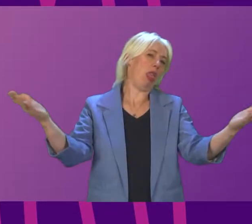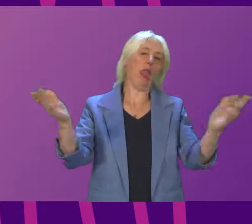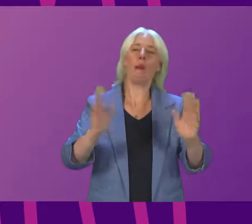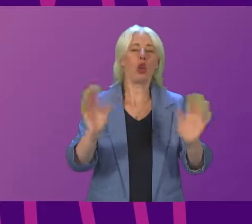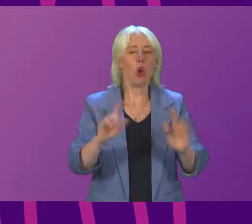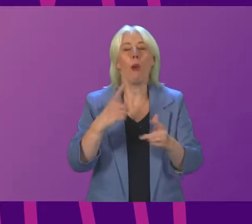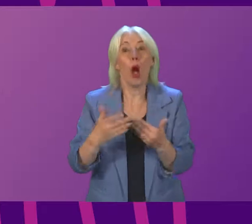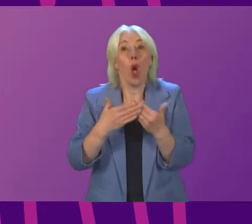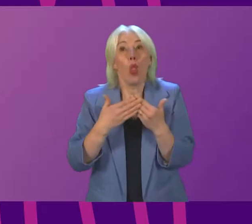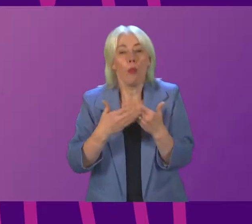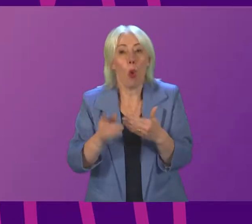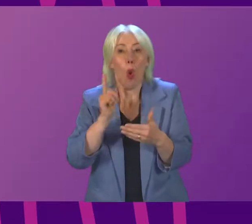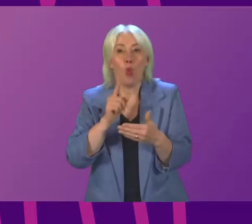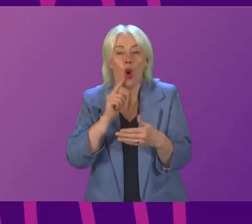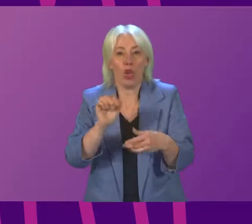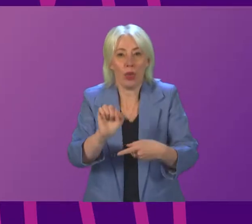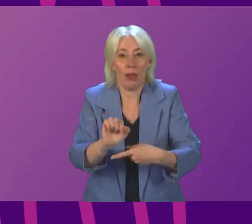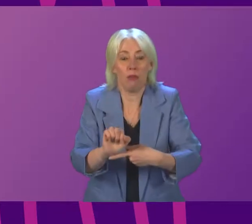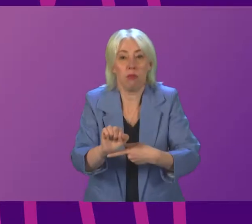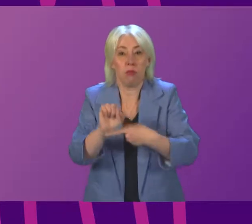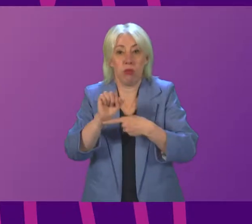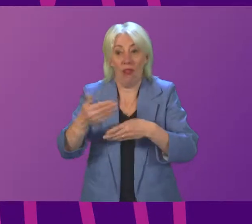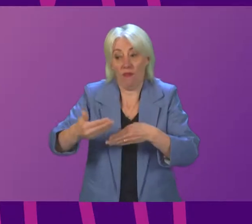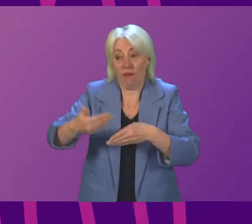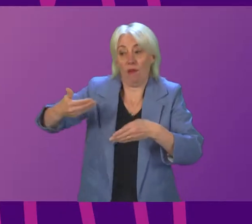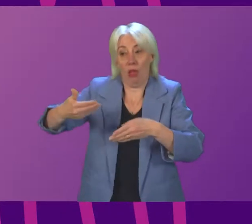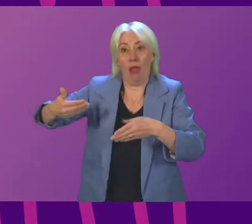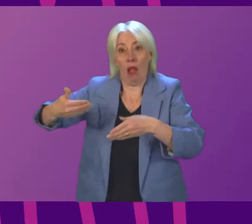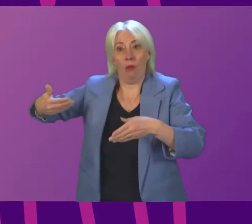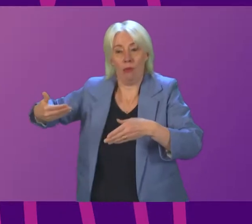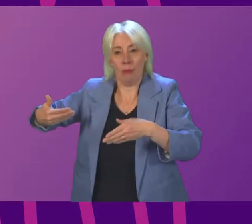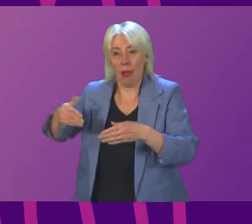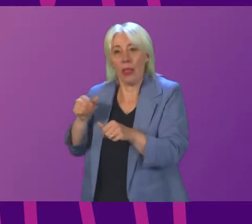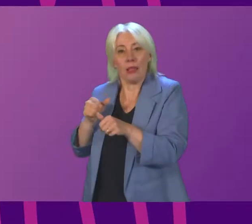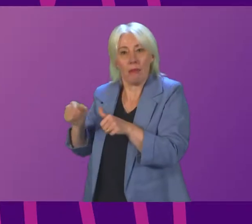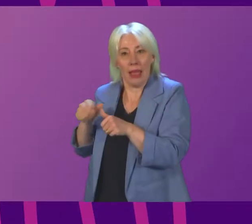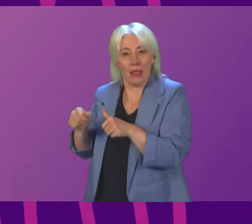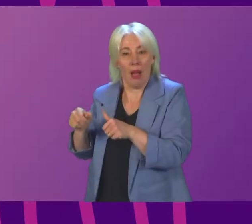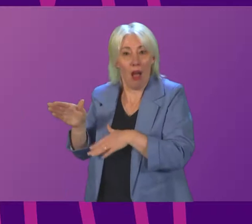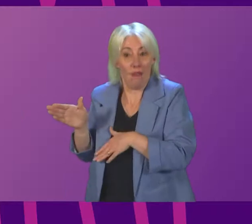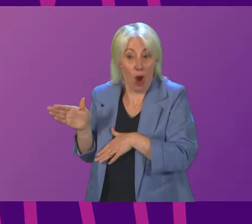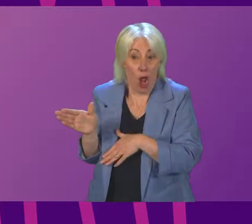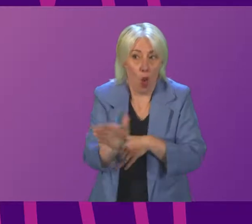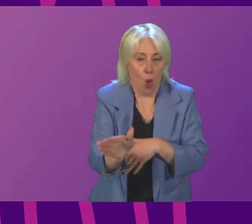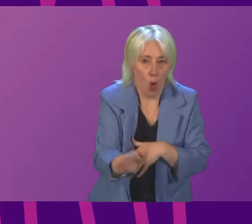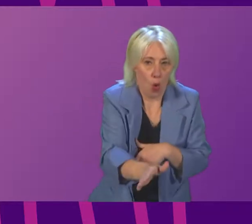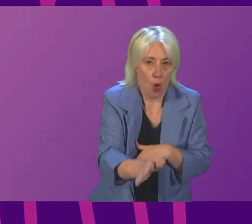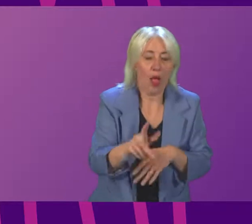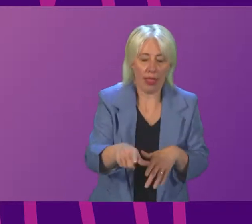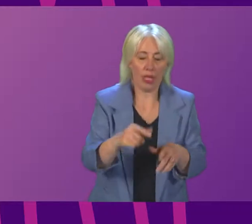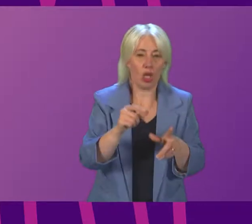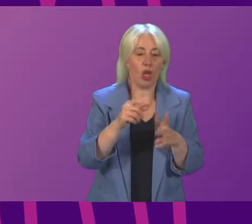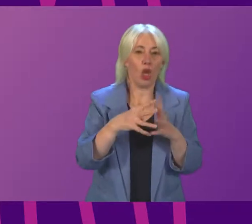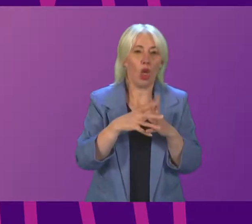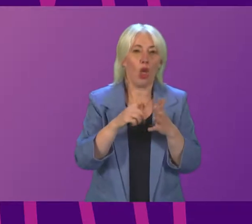the more water that can be retained in an upland environment, the better that is for the lower lying areas, such as the Tweed Green area